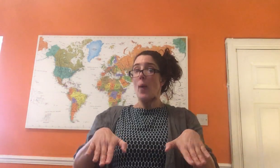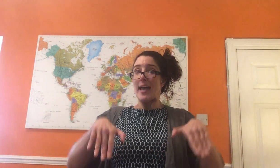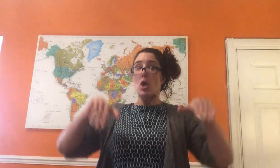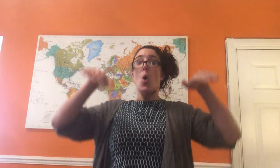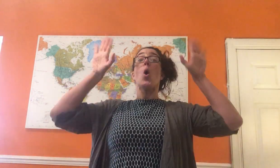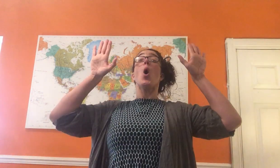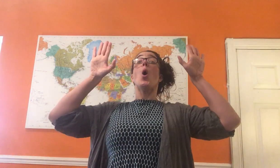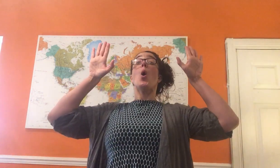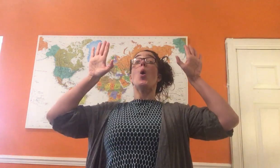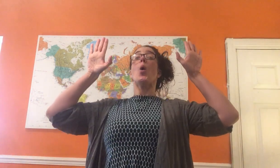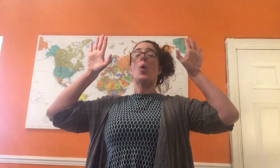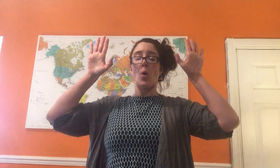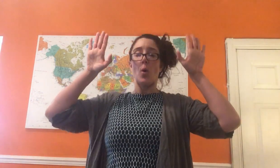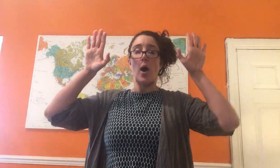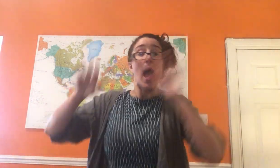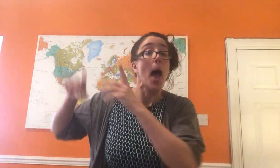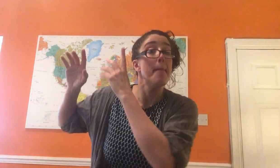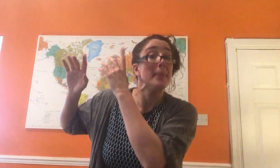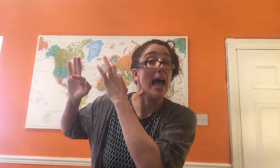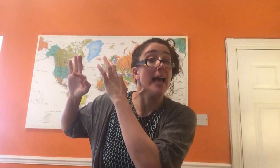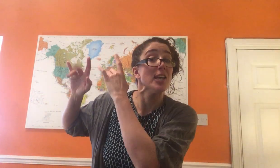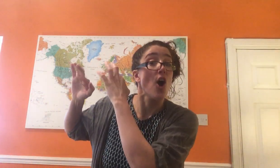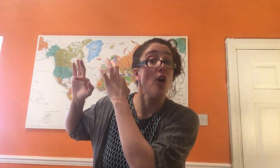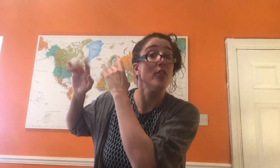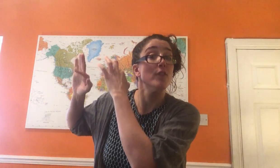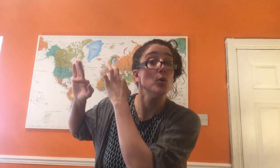went, woo! They got a piano